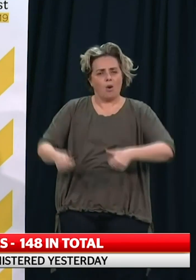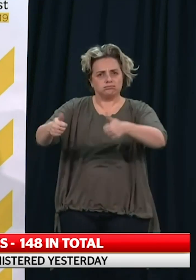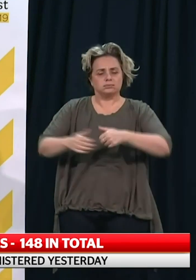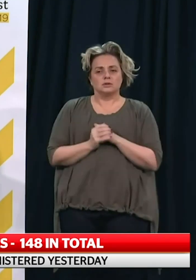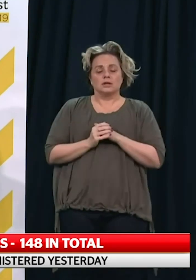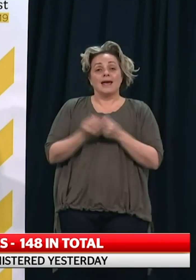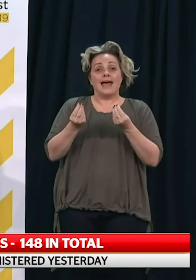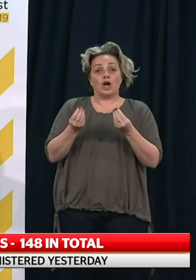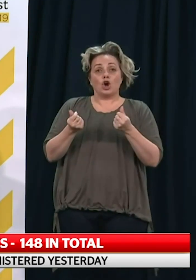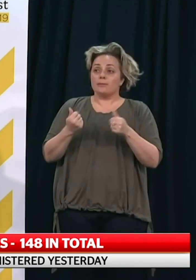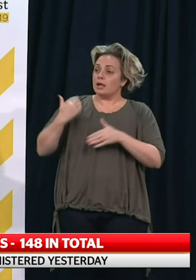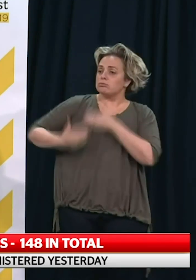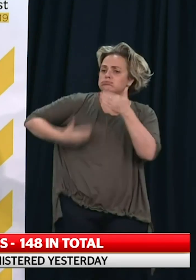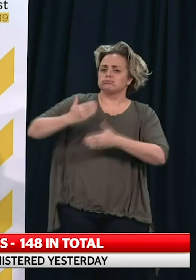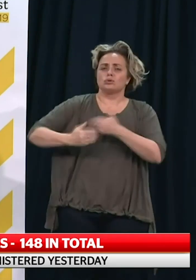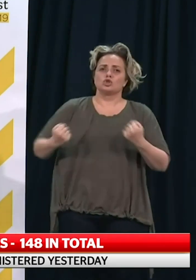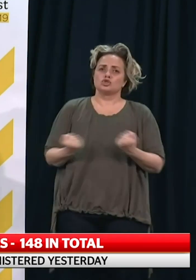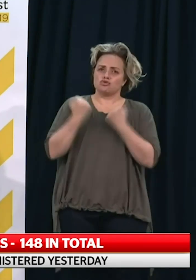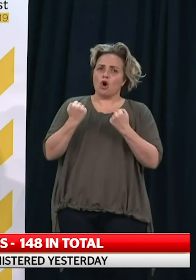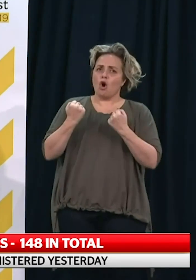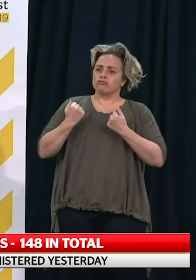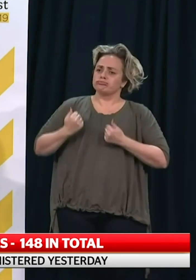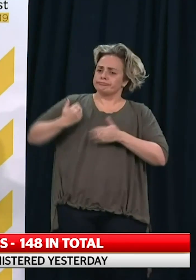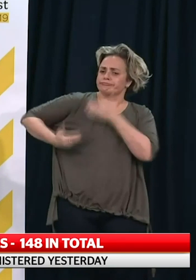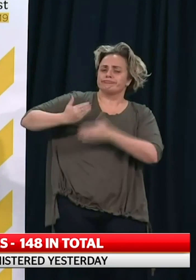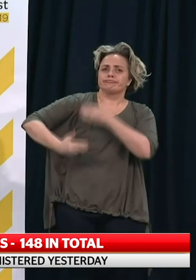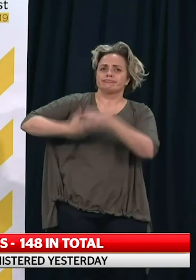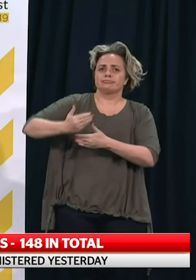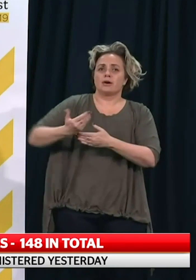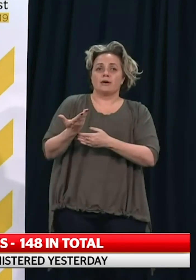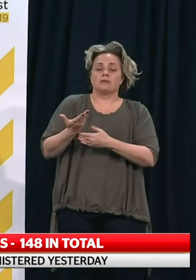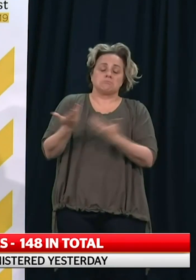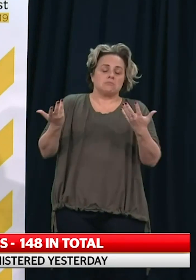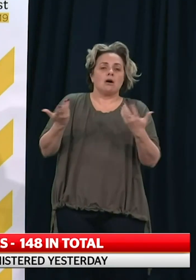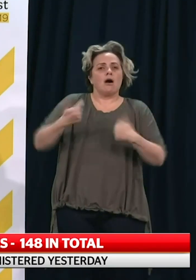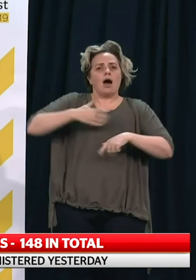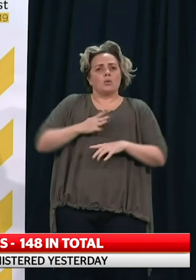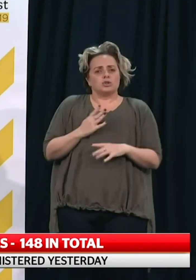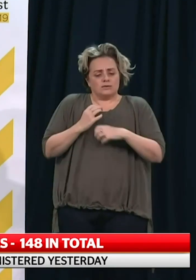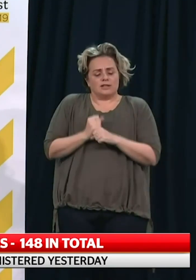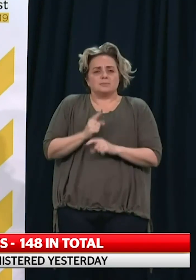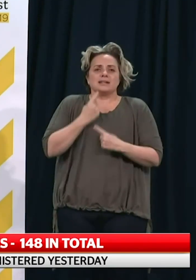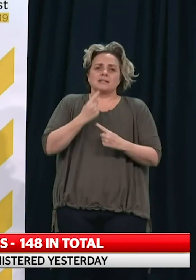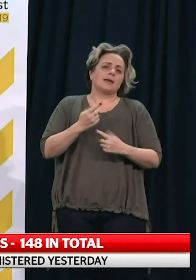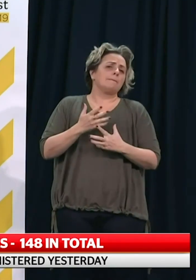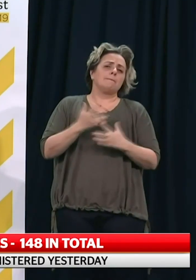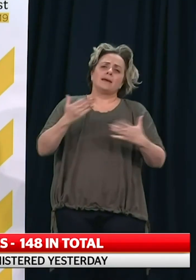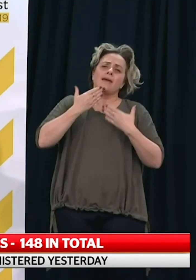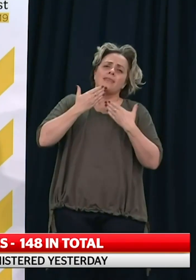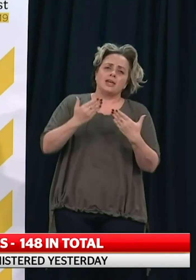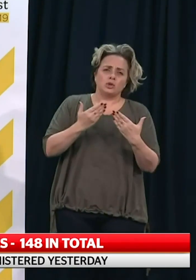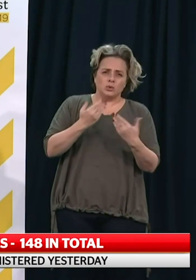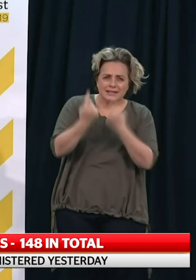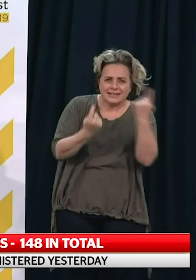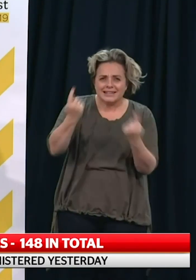economy overall has been performing more strongly than before COVID reached our shores. So I want to end by saying a huge thank you to